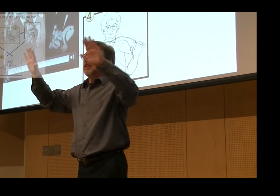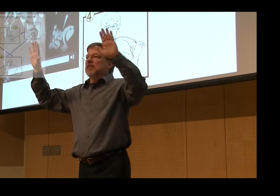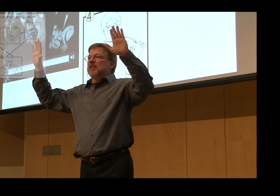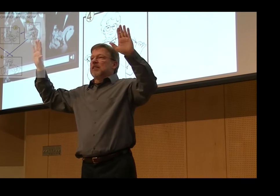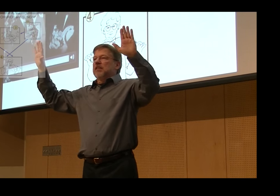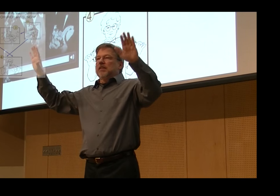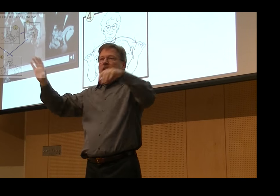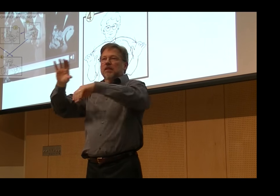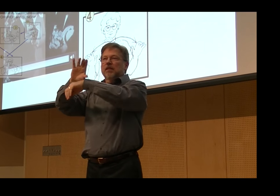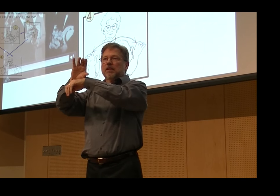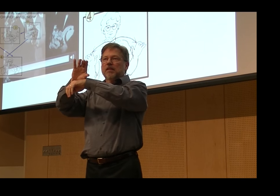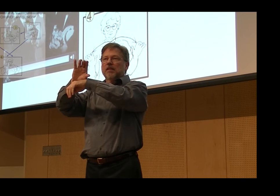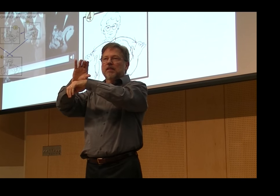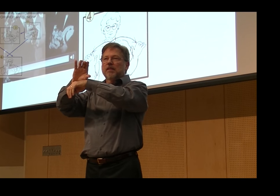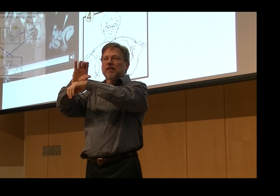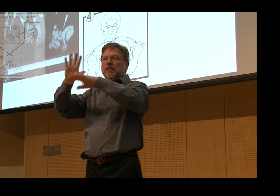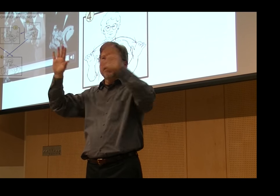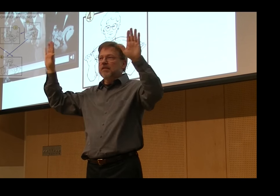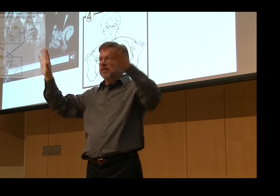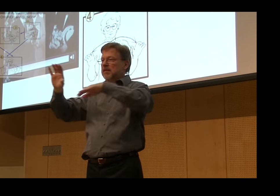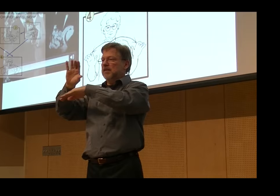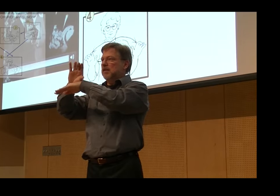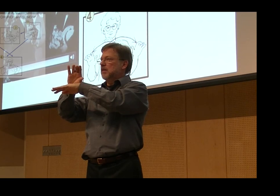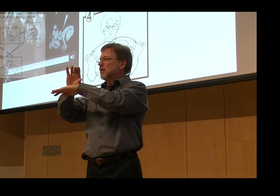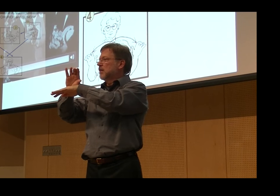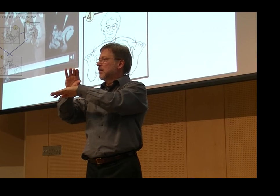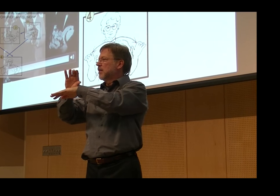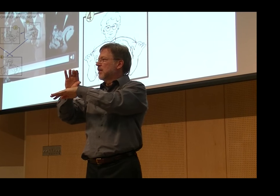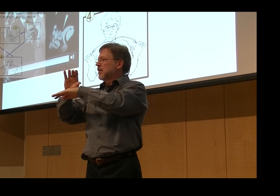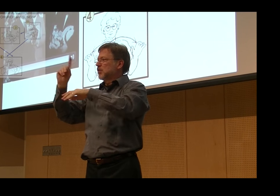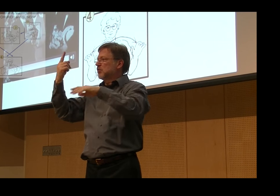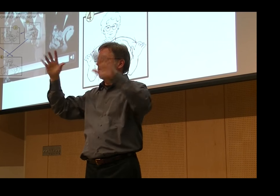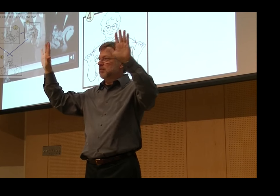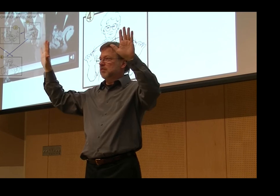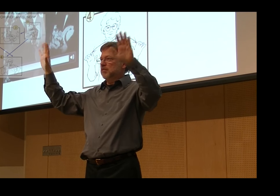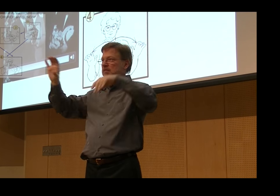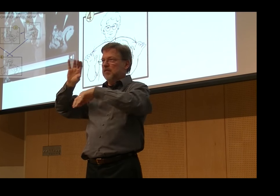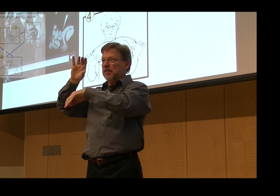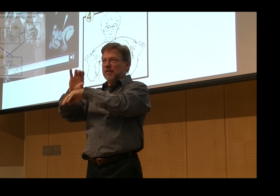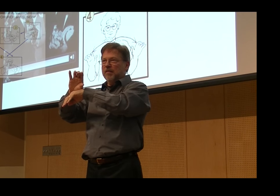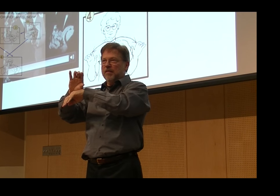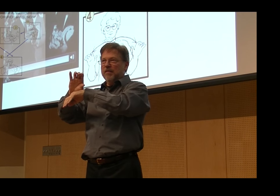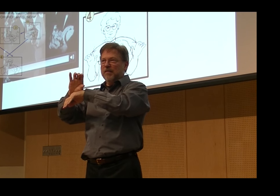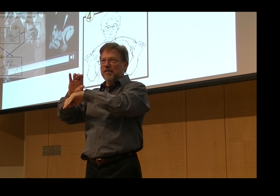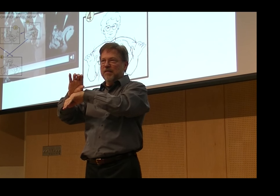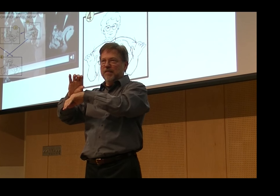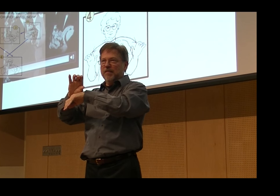maybe I reversed it, sorry about that. He did church and then the cross, if you will, or the